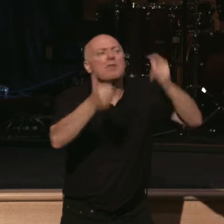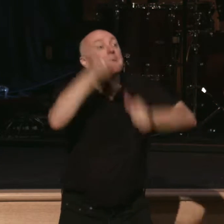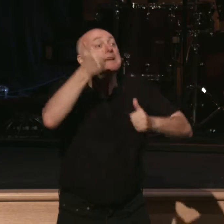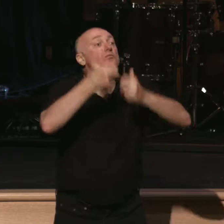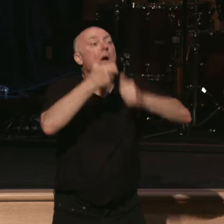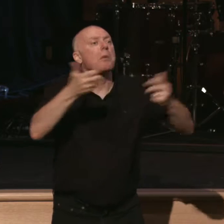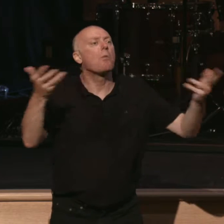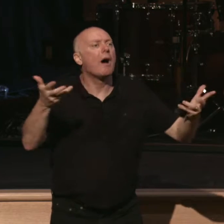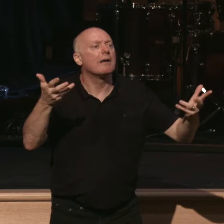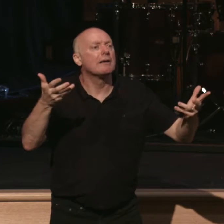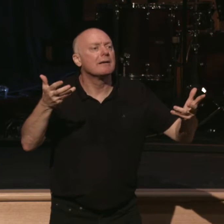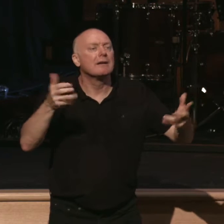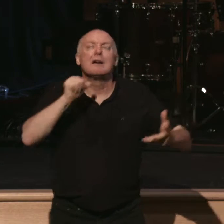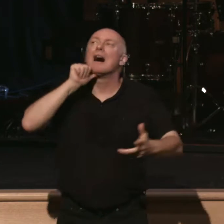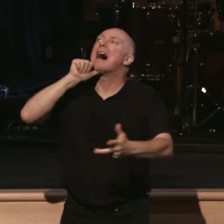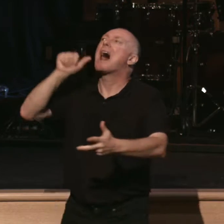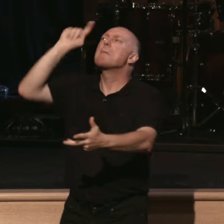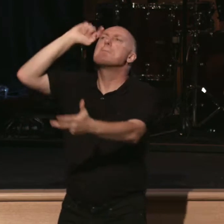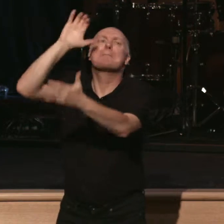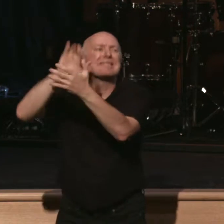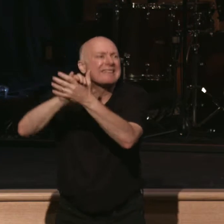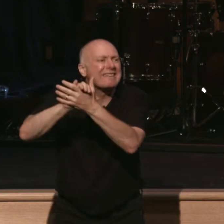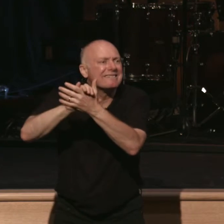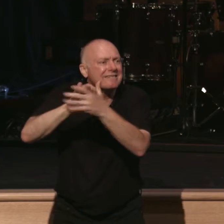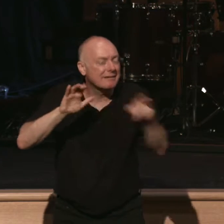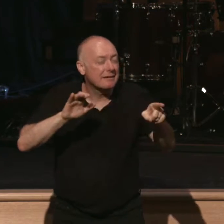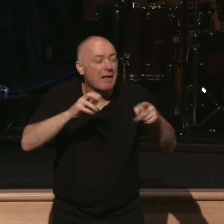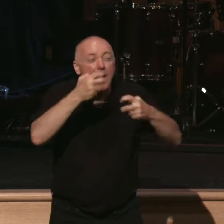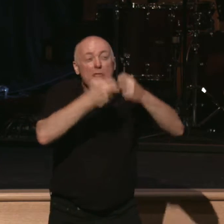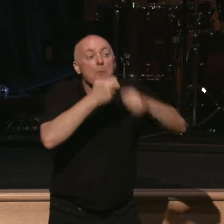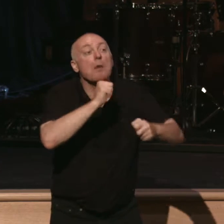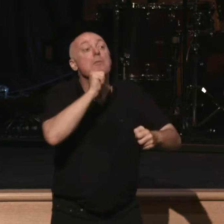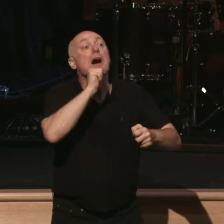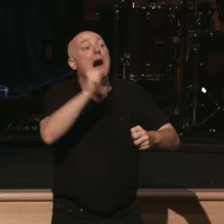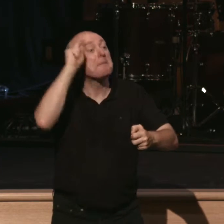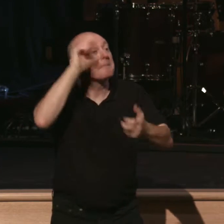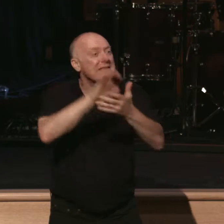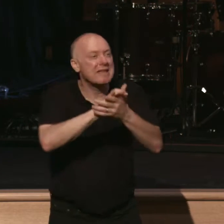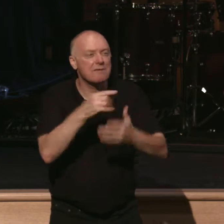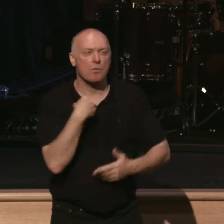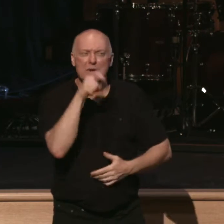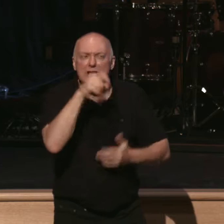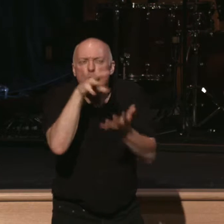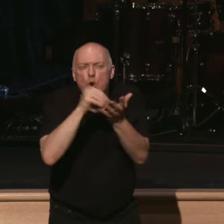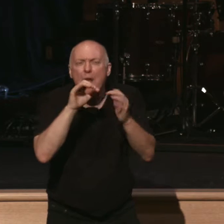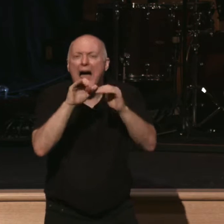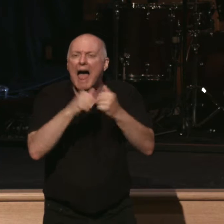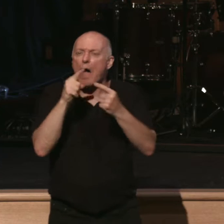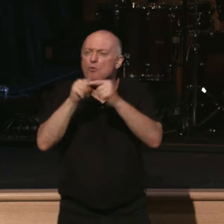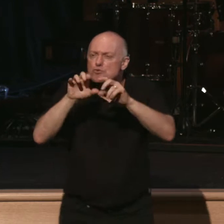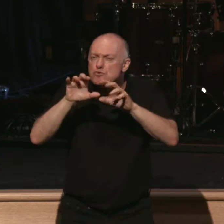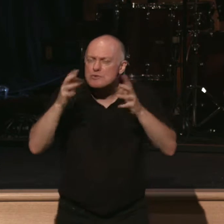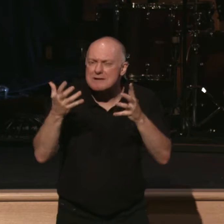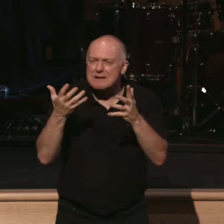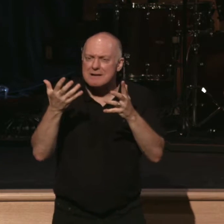of unbelief. The problem of unbelief. So we need to learn how to work our way down